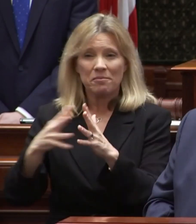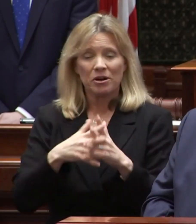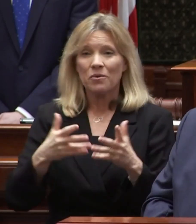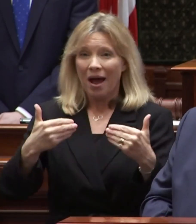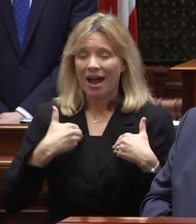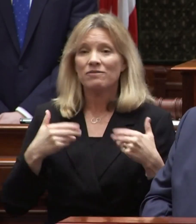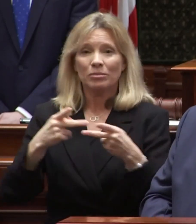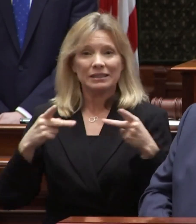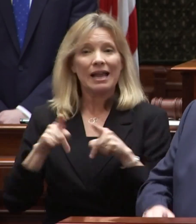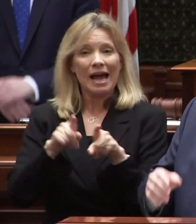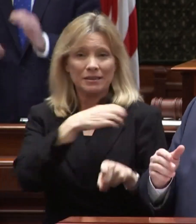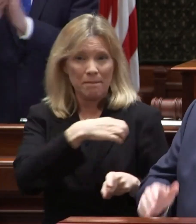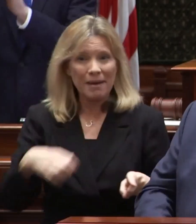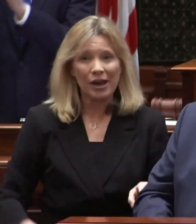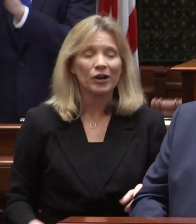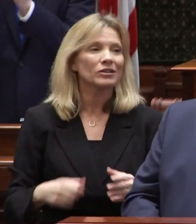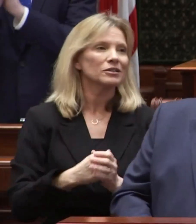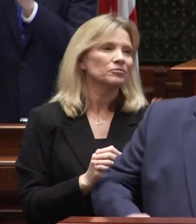to hold